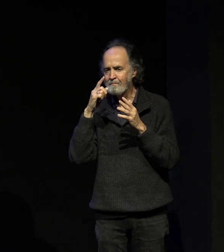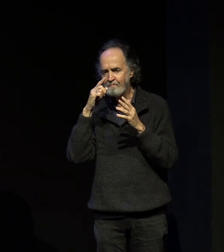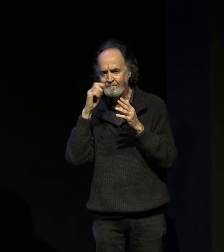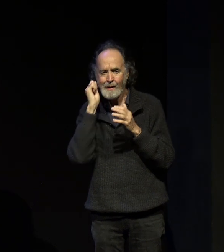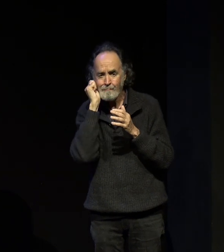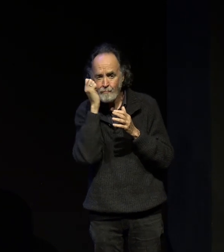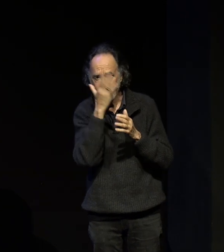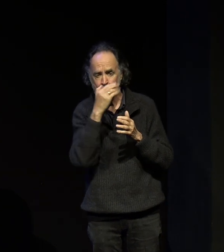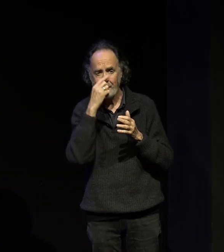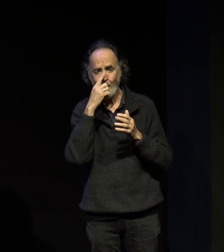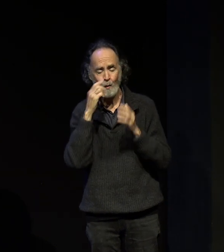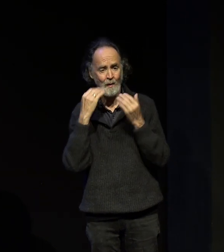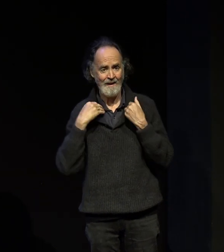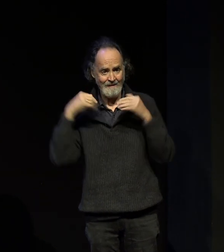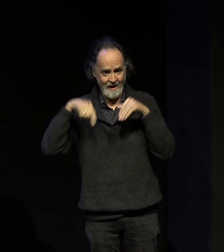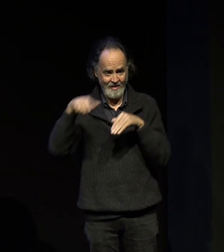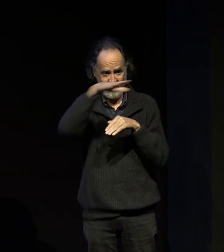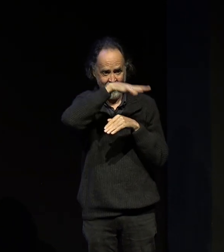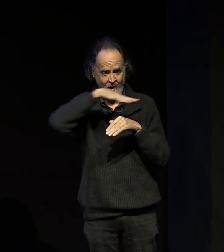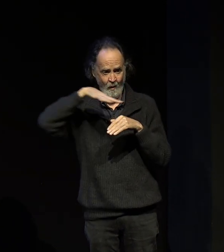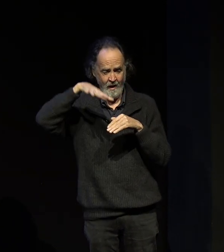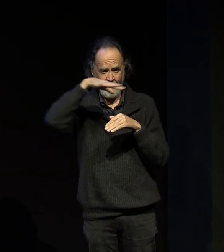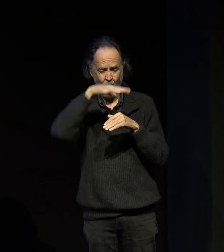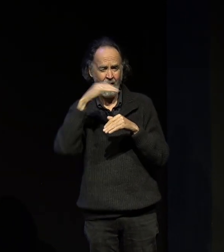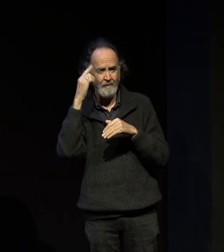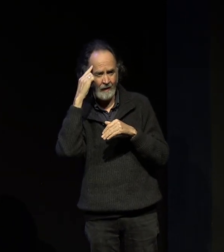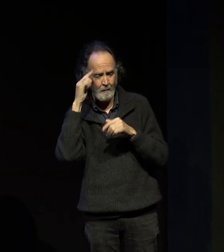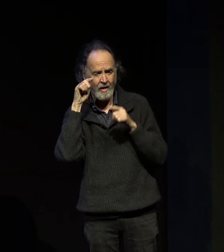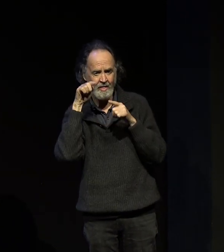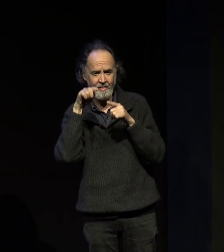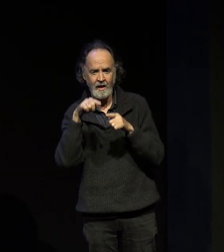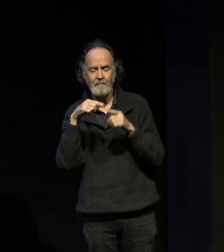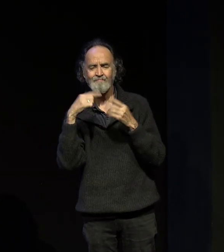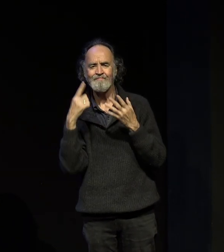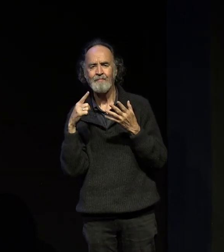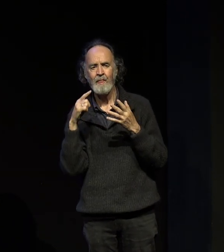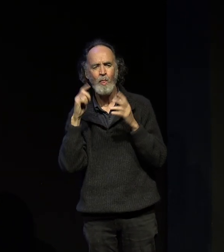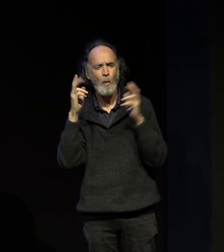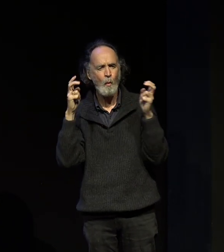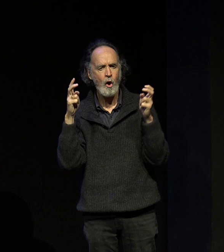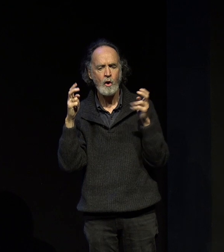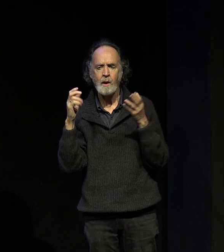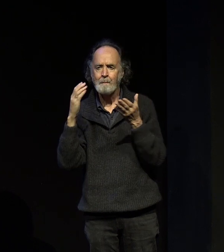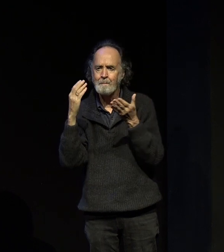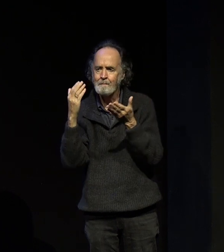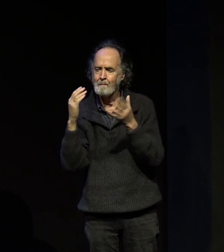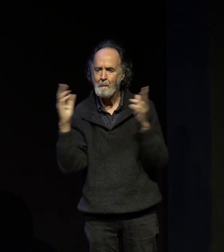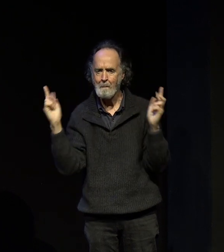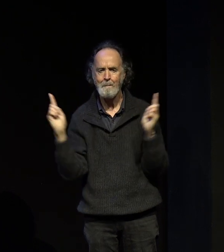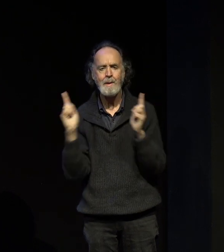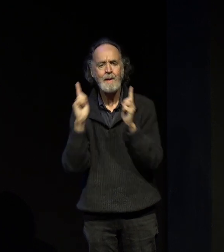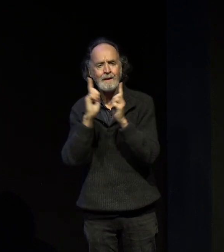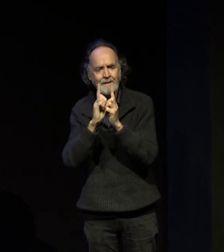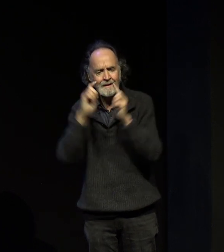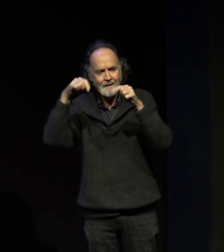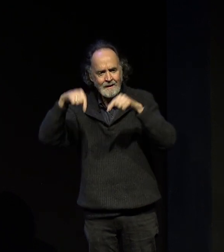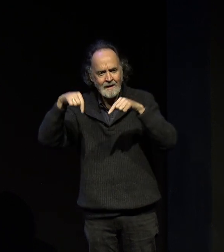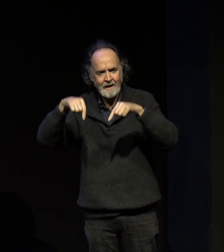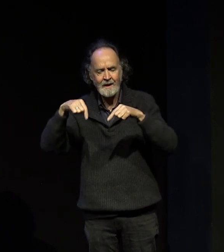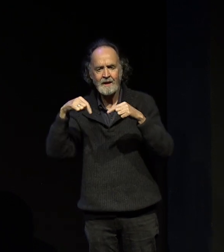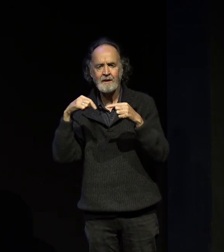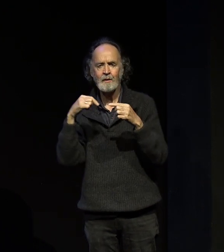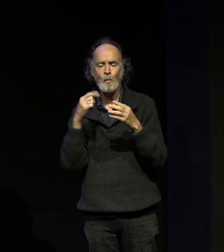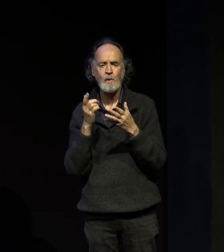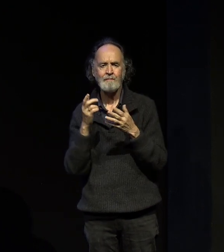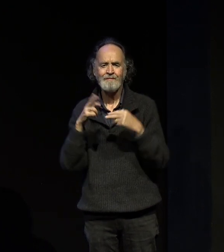when we gather here in Alhambra, the term meaning gather together and the connection that we developed